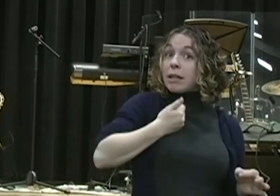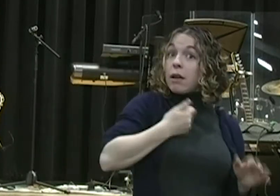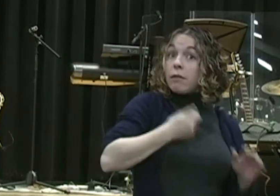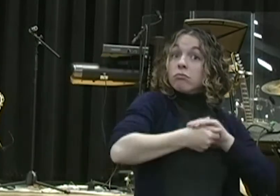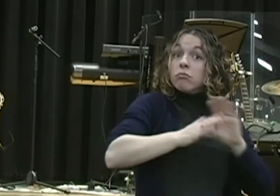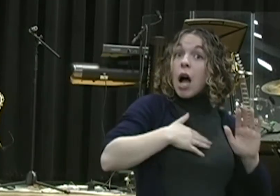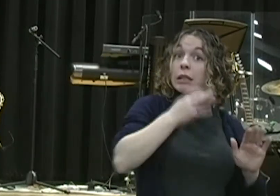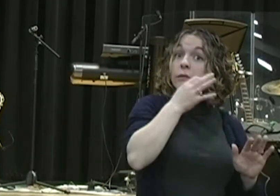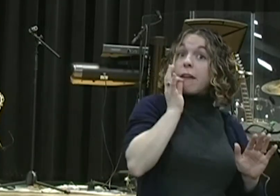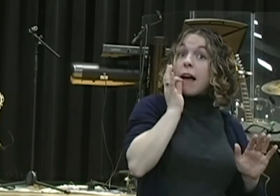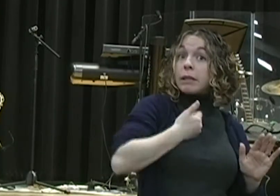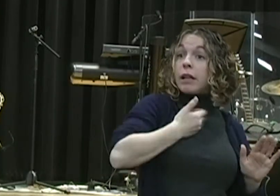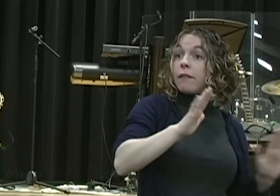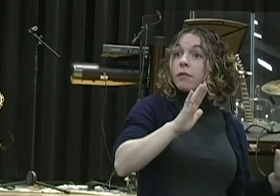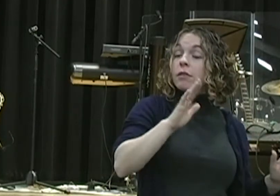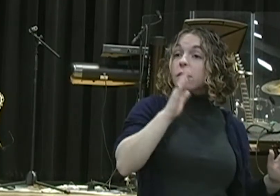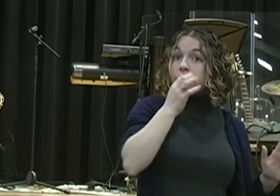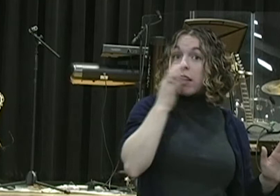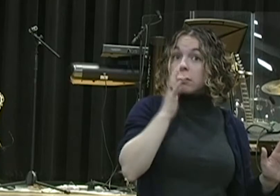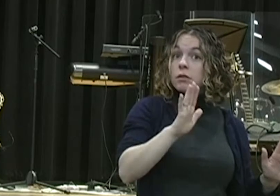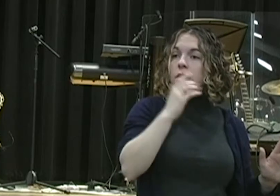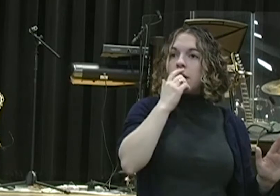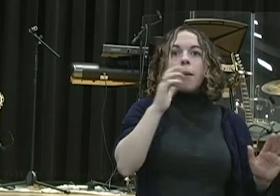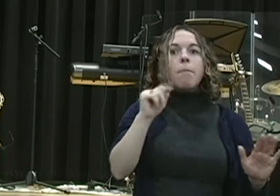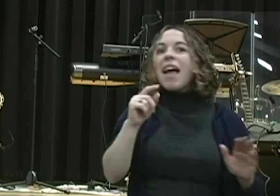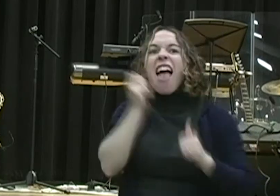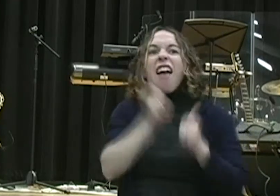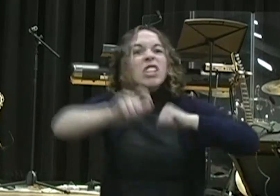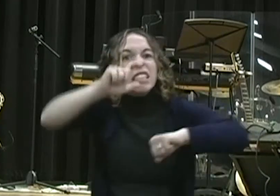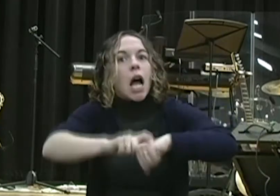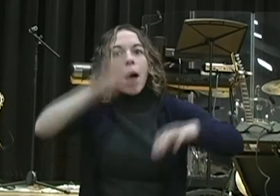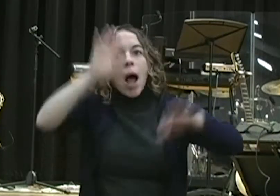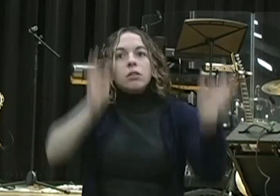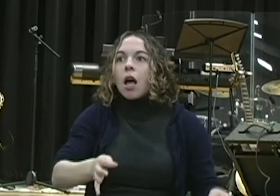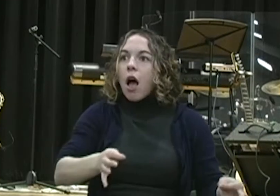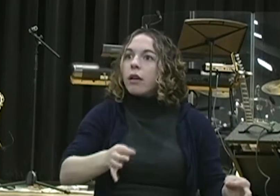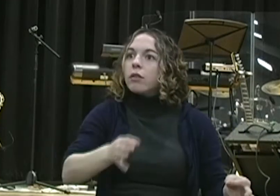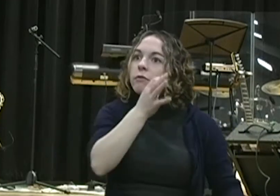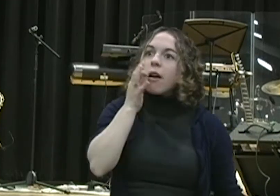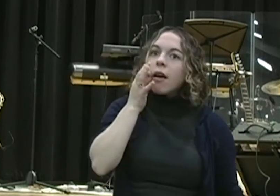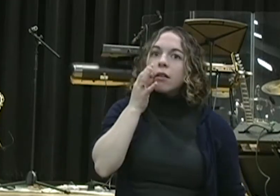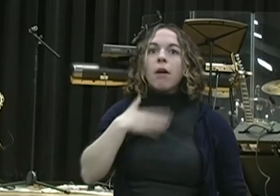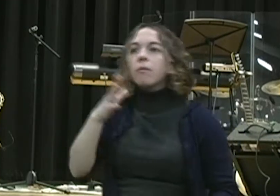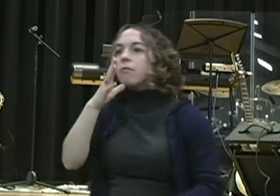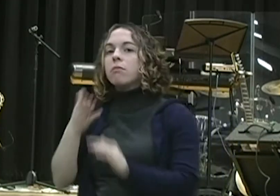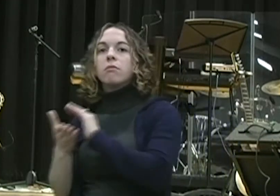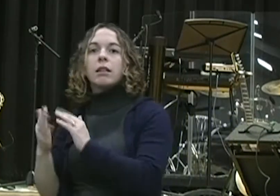but almost every time. And now, Daniel's commitment to pray and to seek